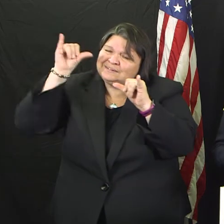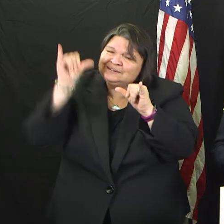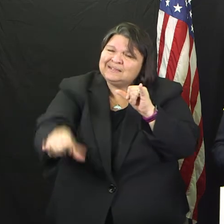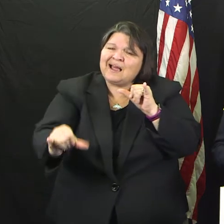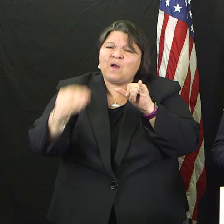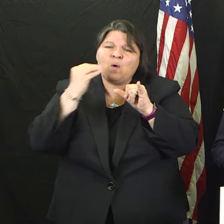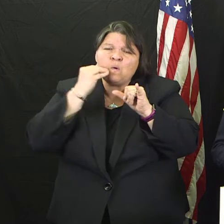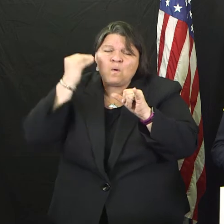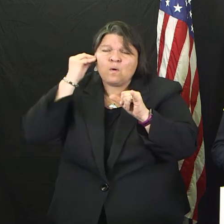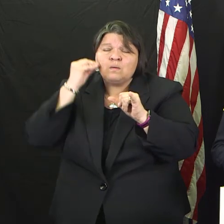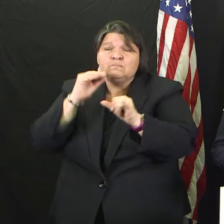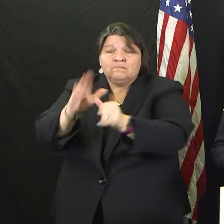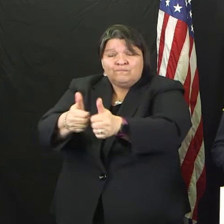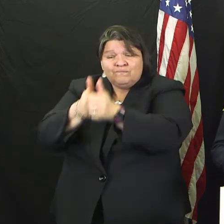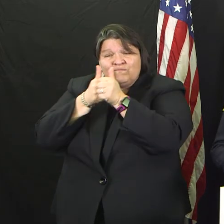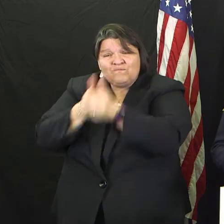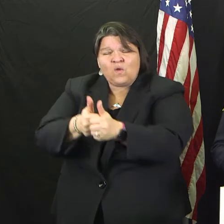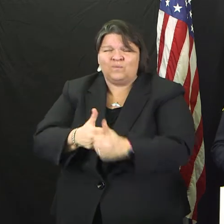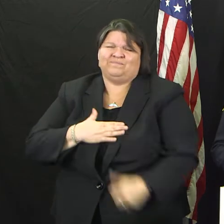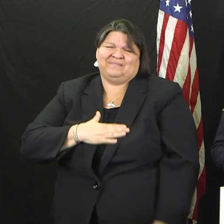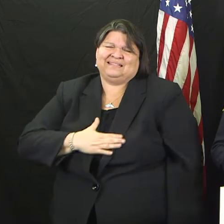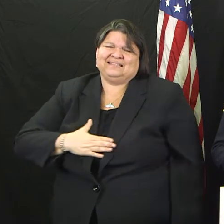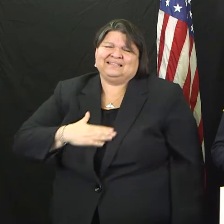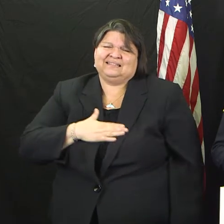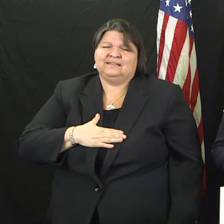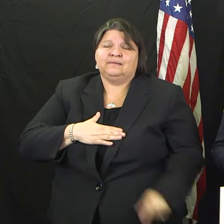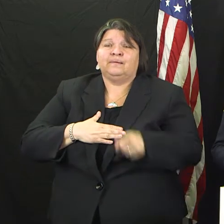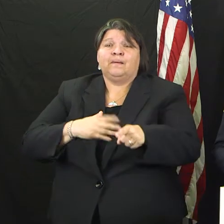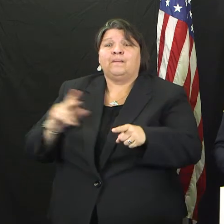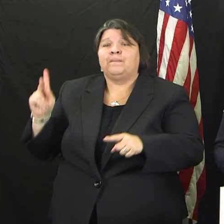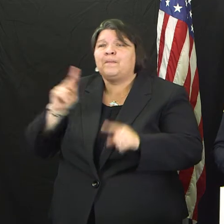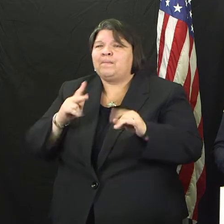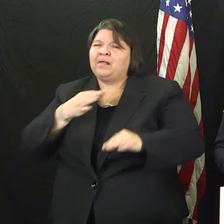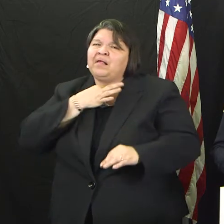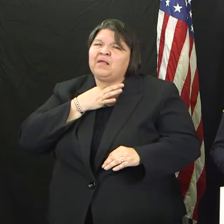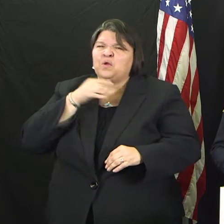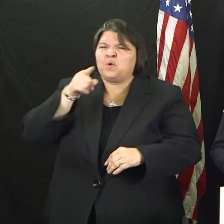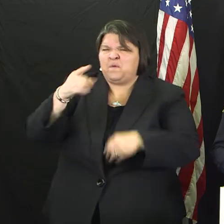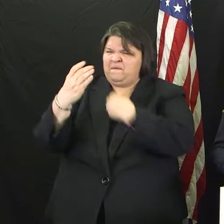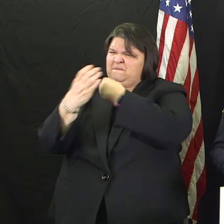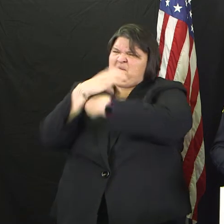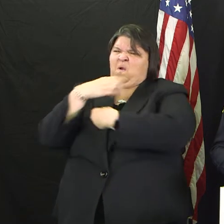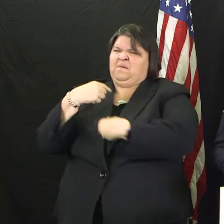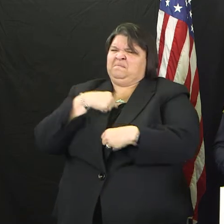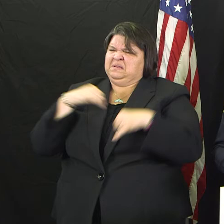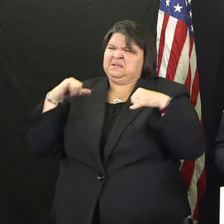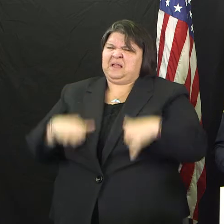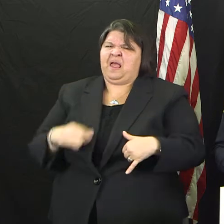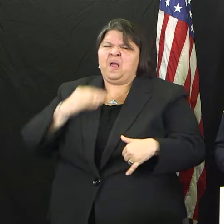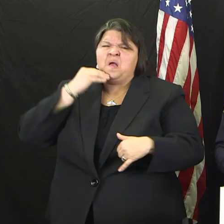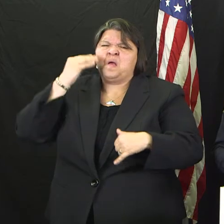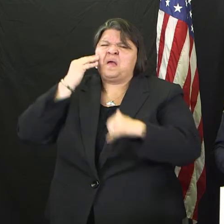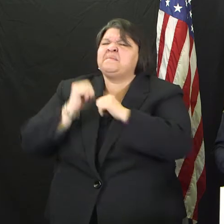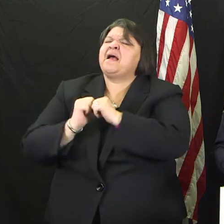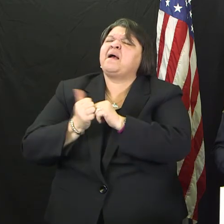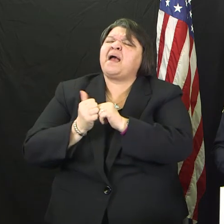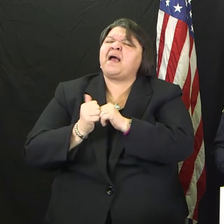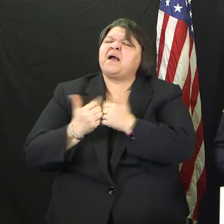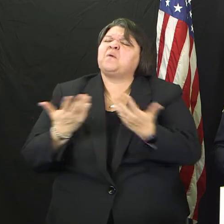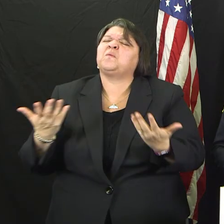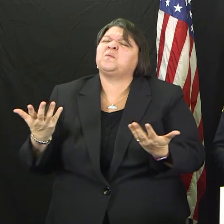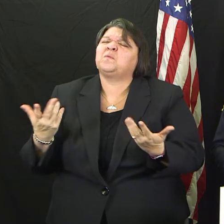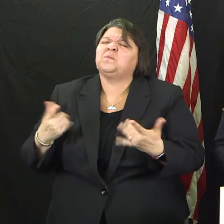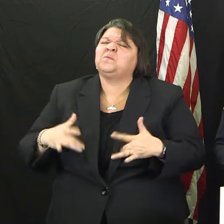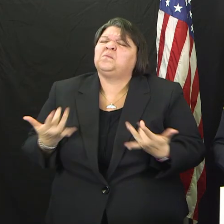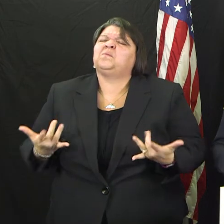Questions have been asked about how we are going to enforce this, and we're going to first take an education approach